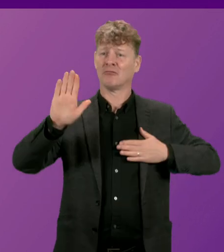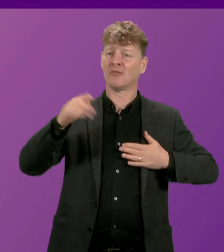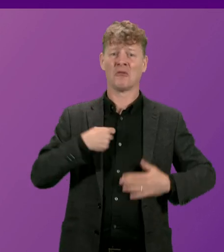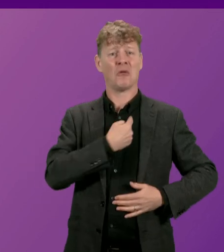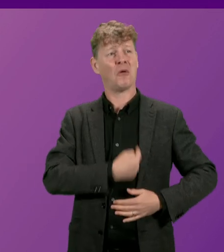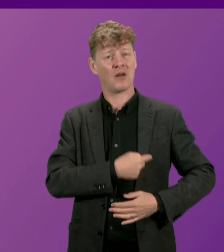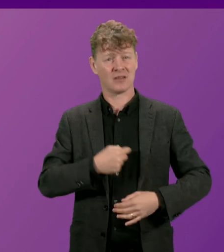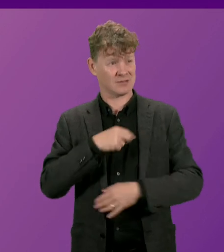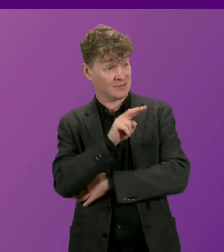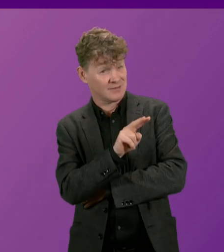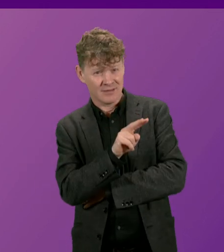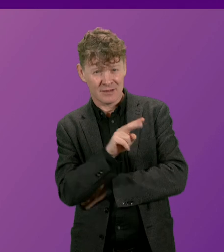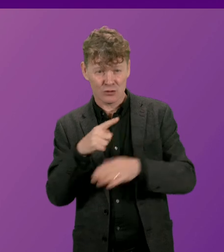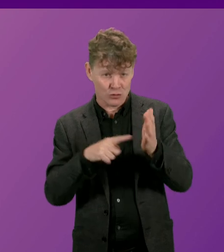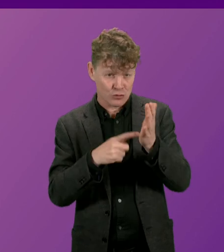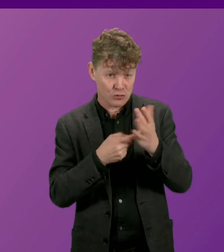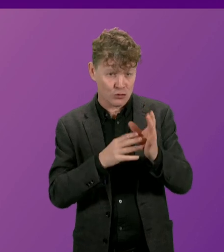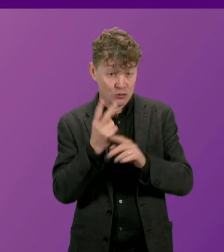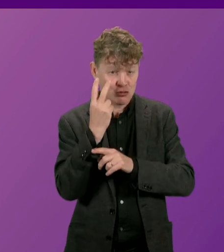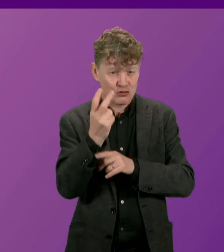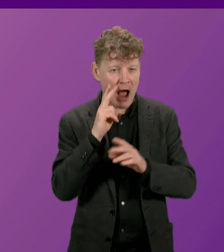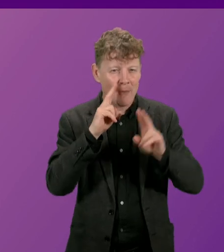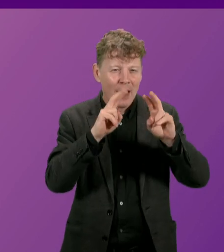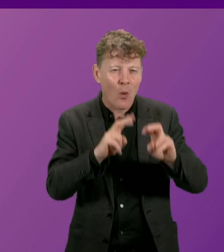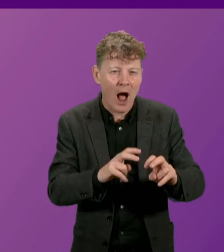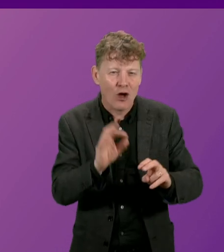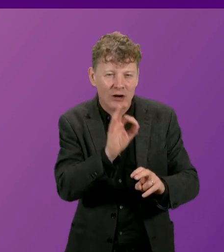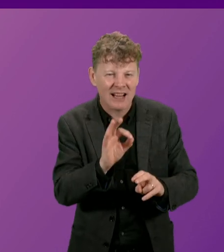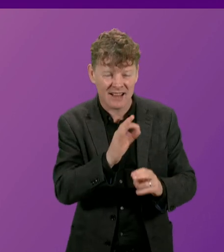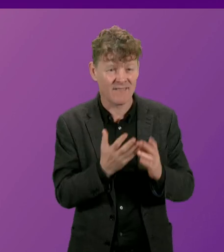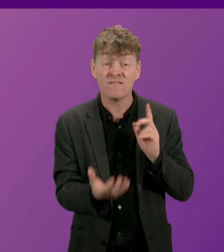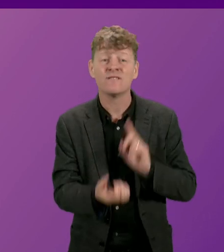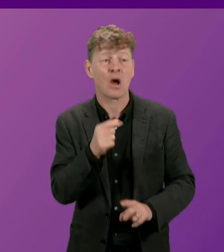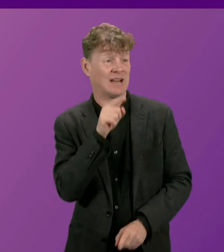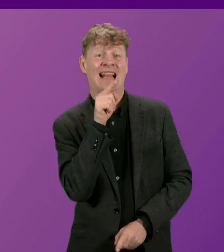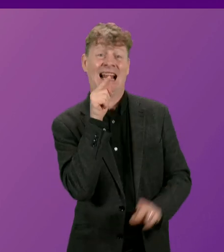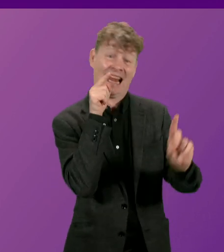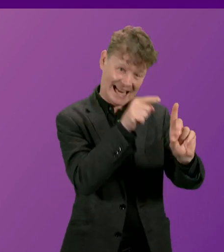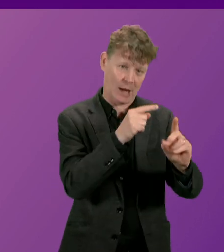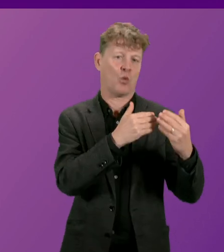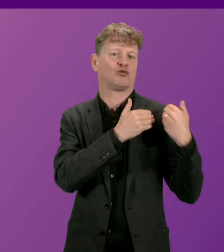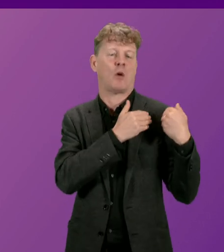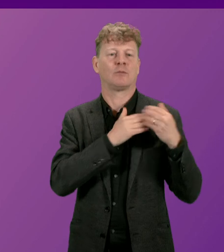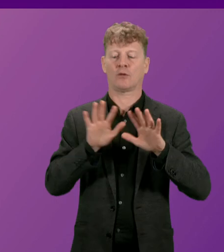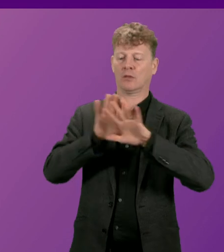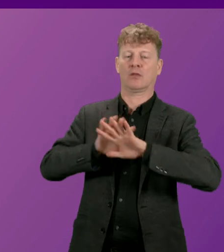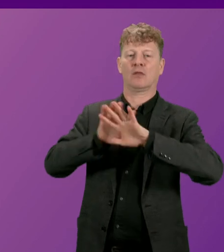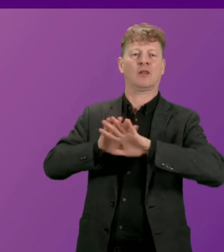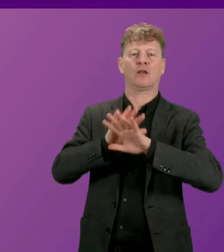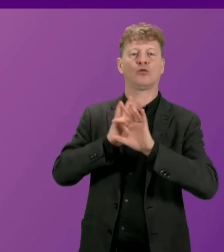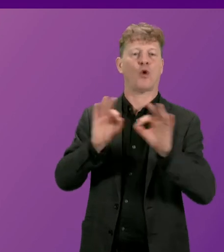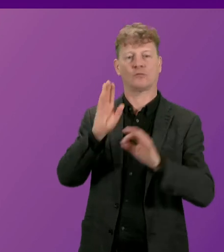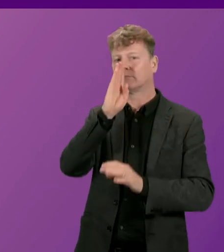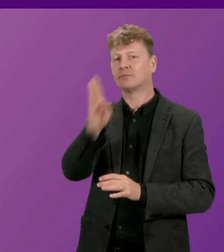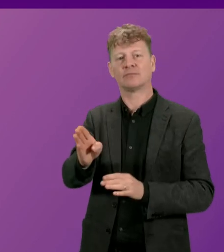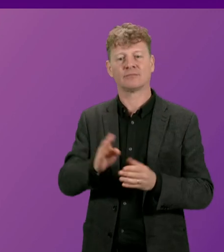But let's not forget the tram inquiry found that he had been responsible for a lack of candour. Now, the tax